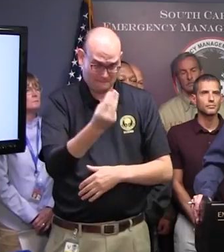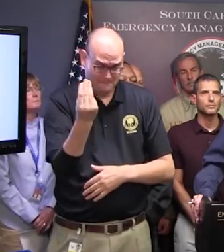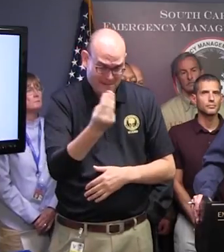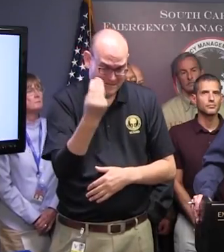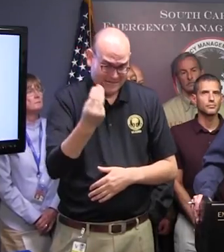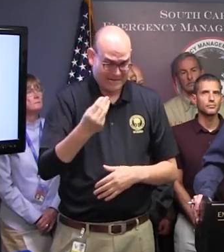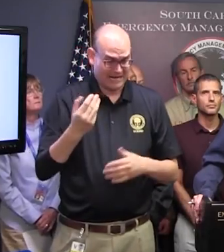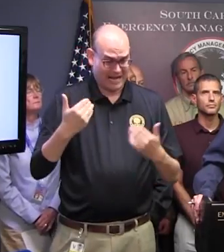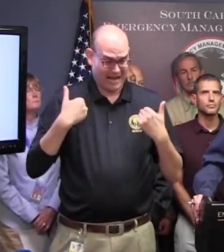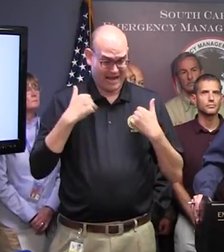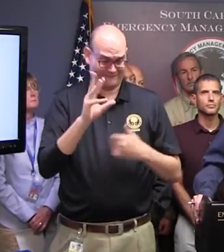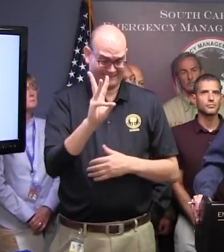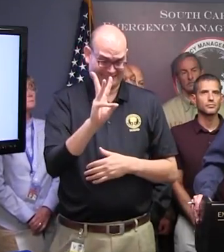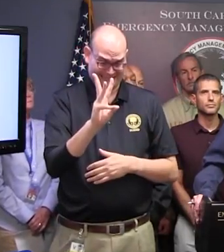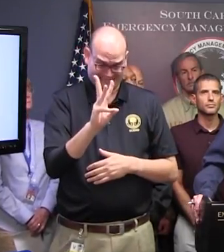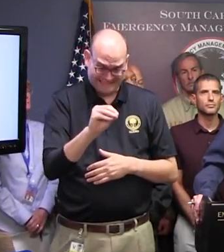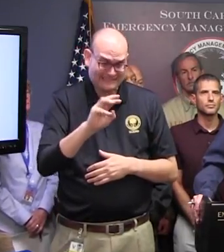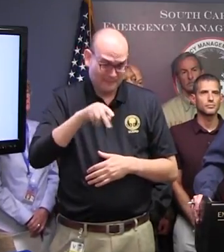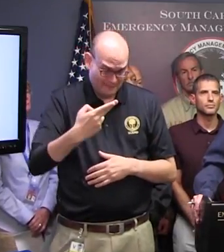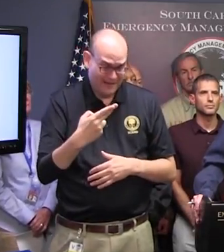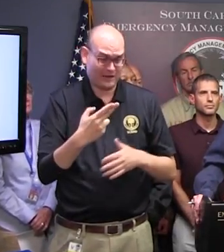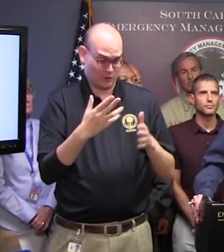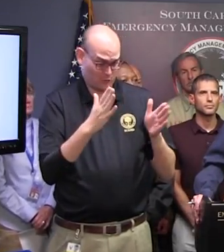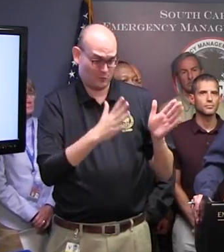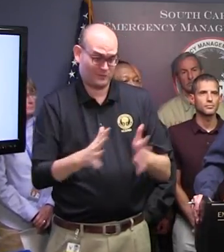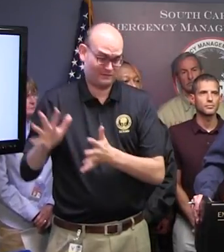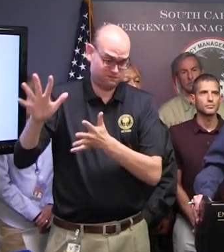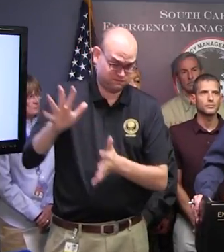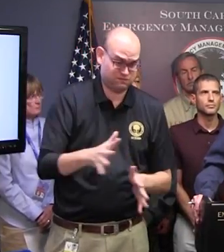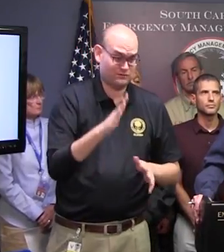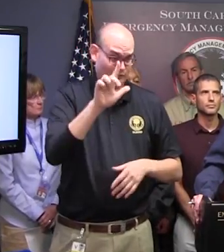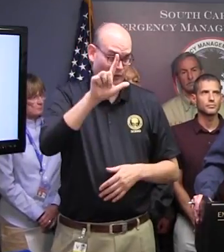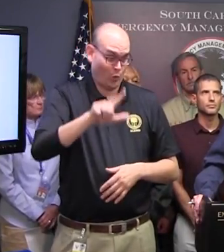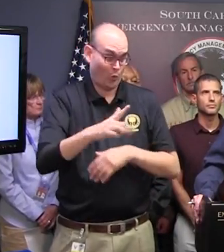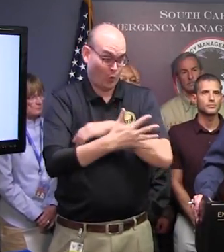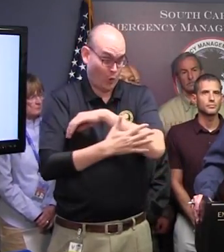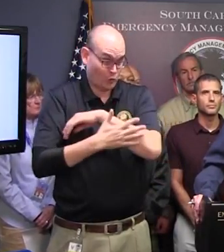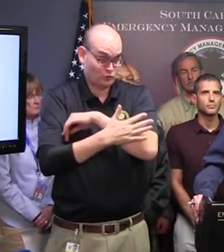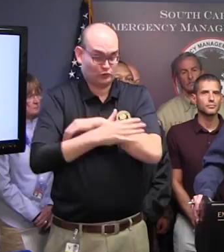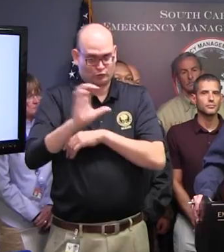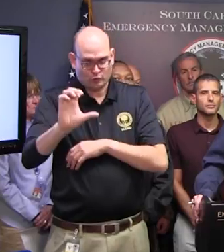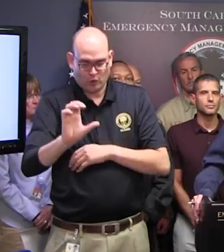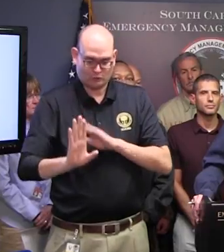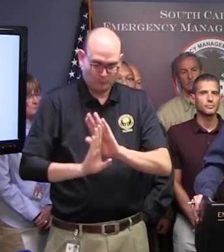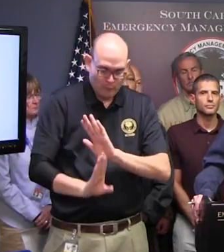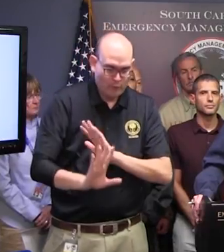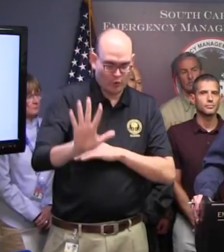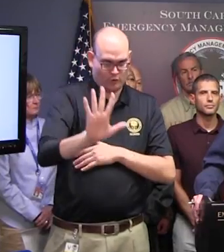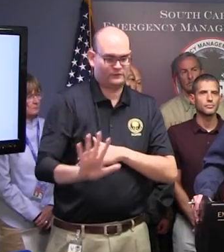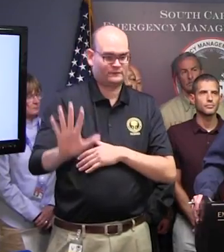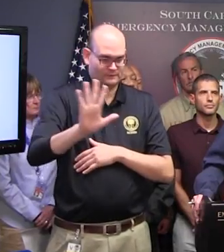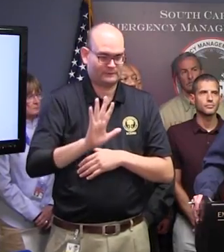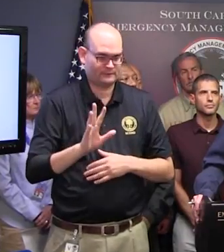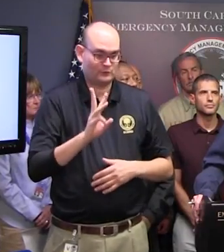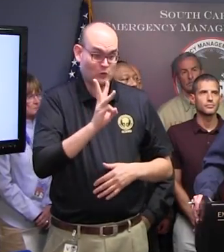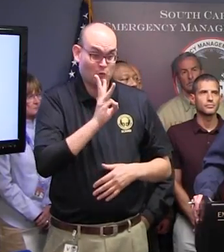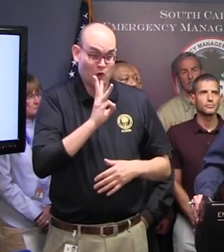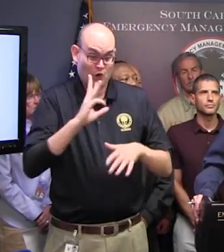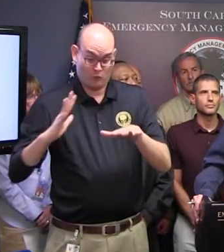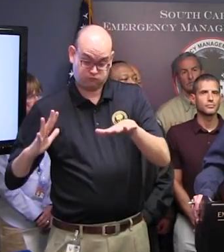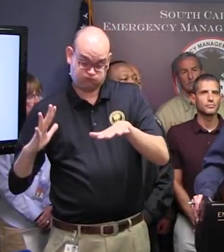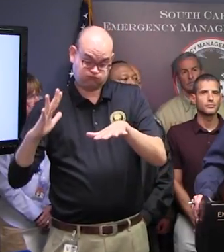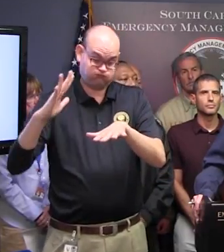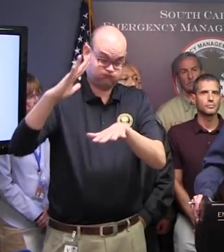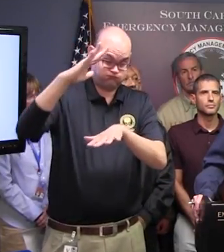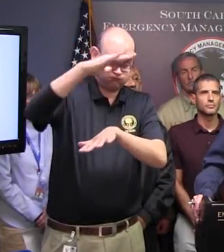low country and maybe even more with that storm surge, again, of 4 to 6 feet. And that's 4 to 6 feet above